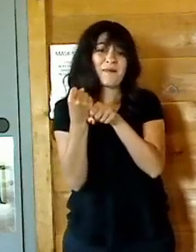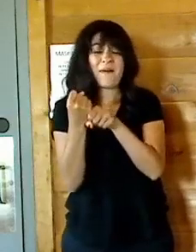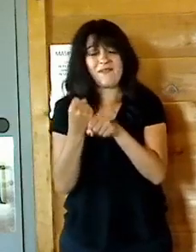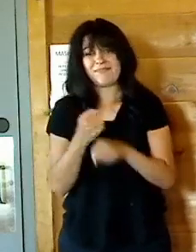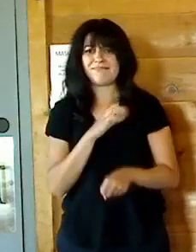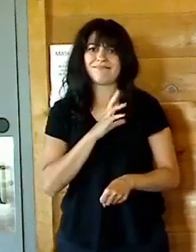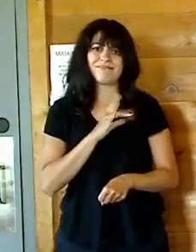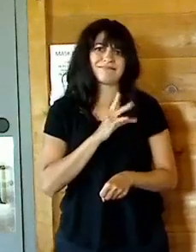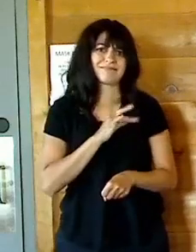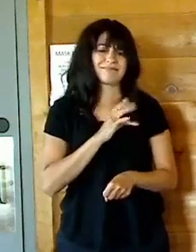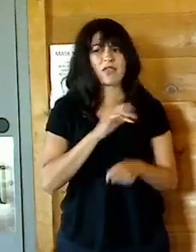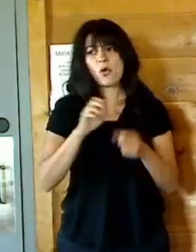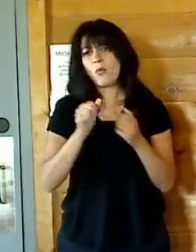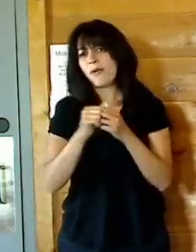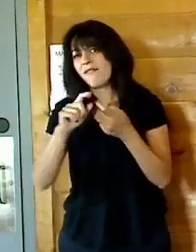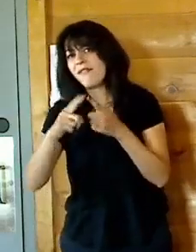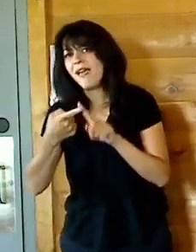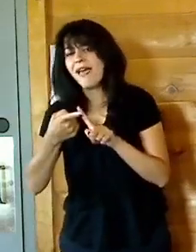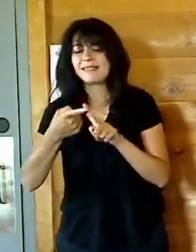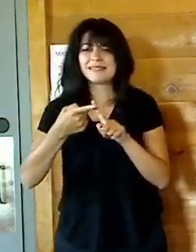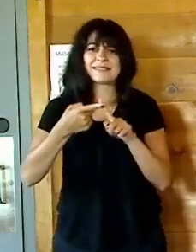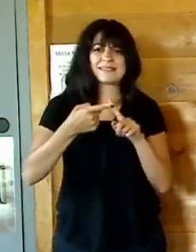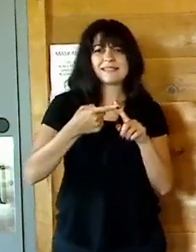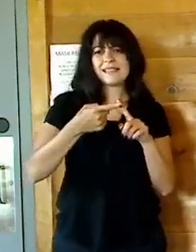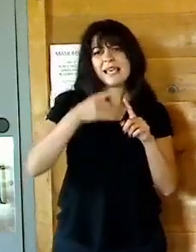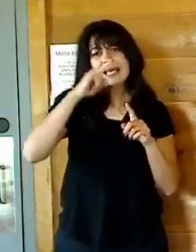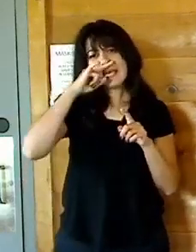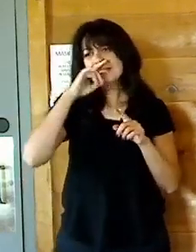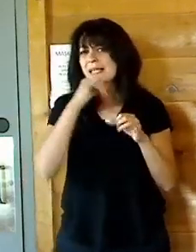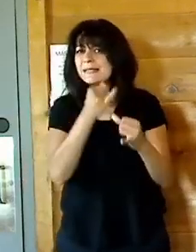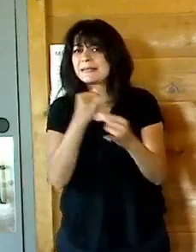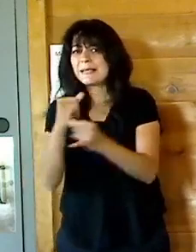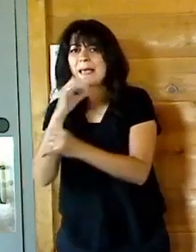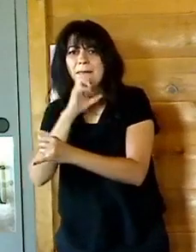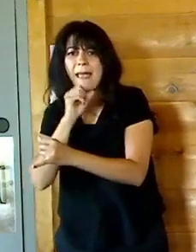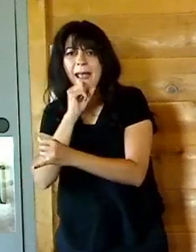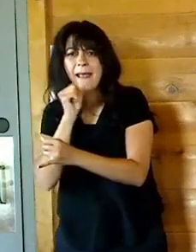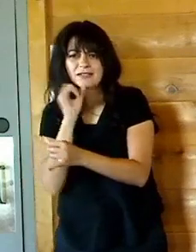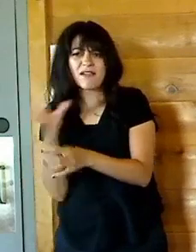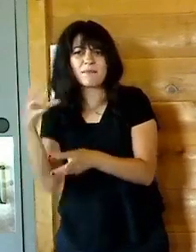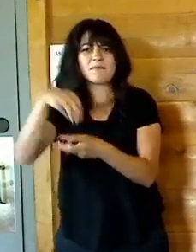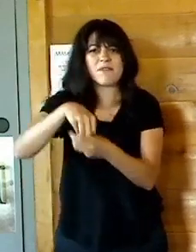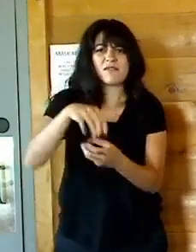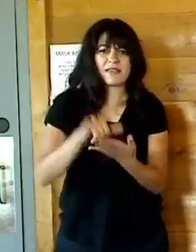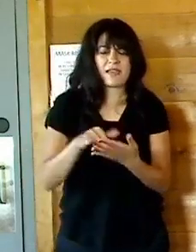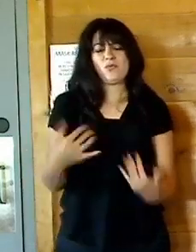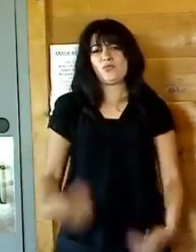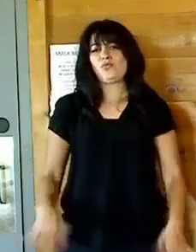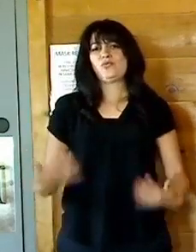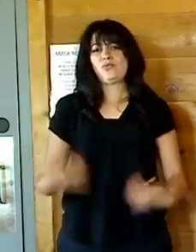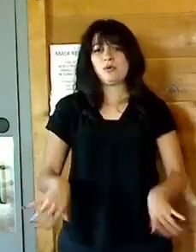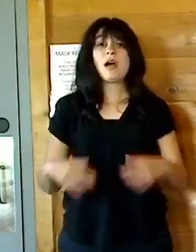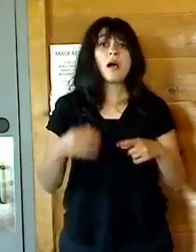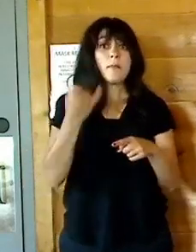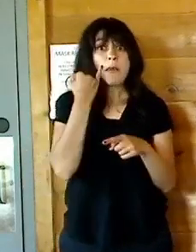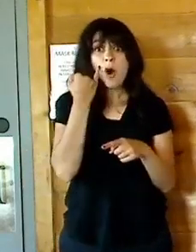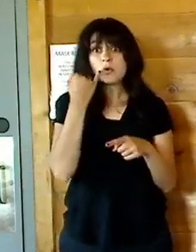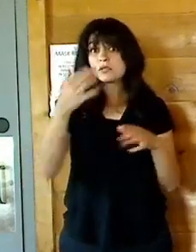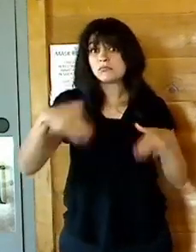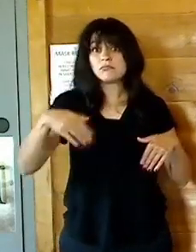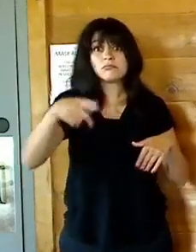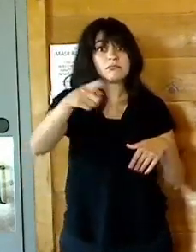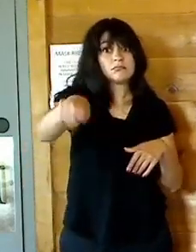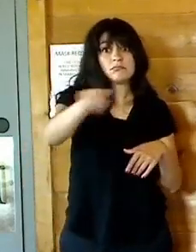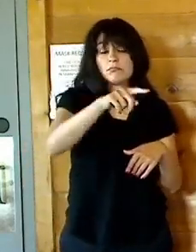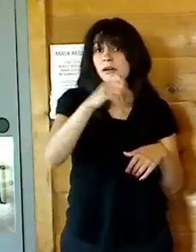Go out there to play with their friends and their peers and really be part of something. If you haven't gone out to our